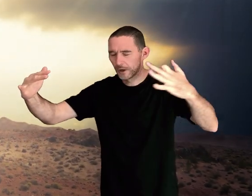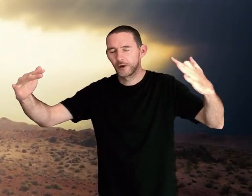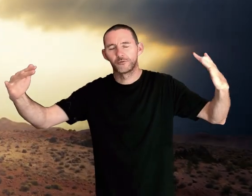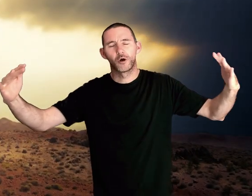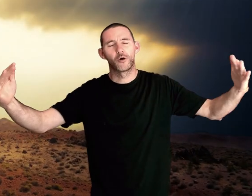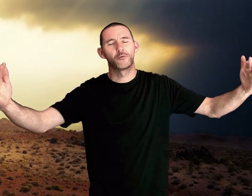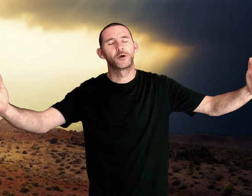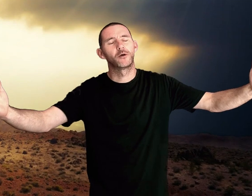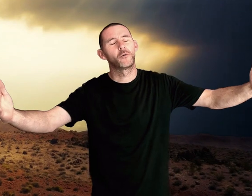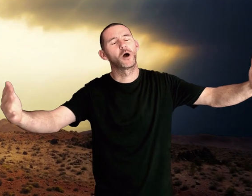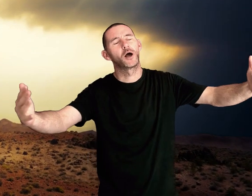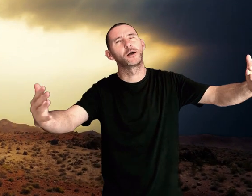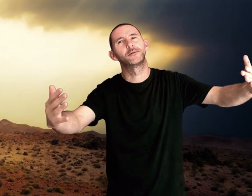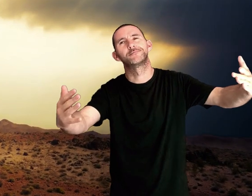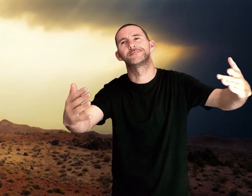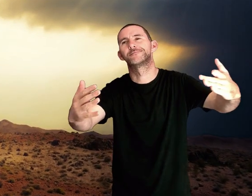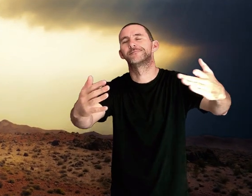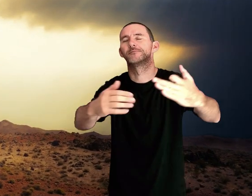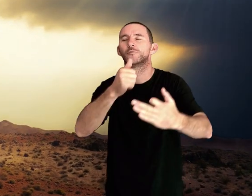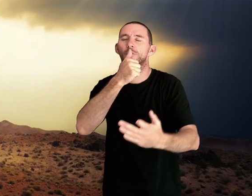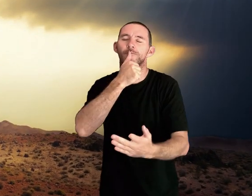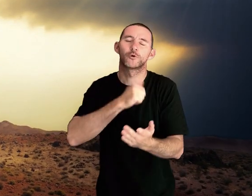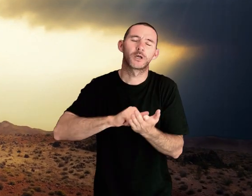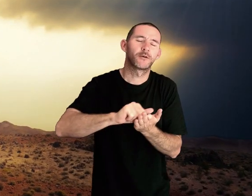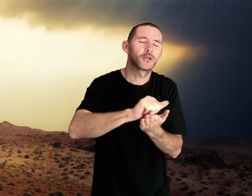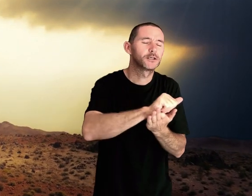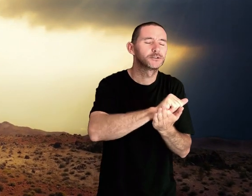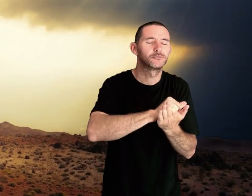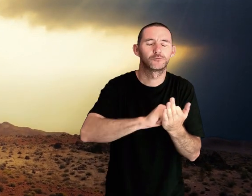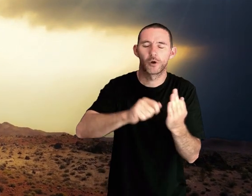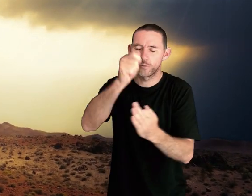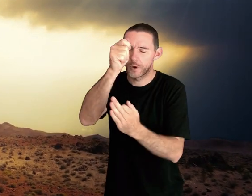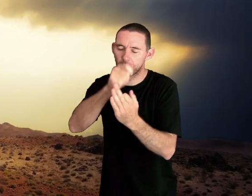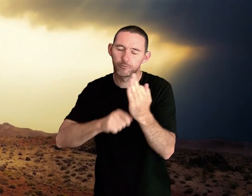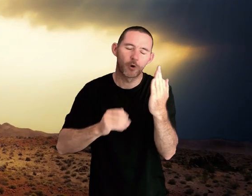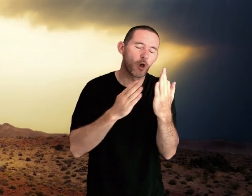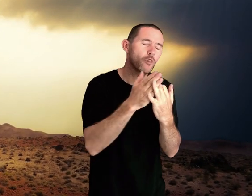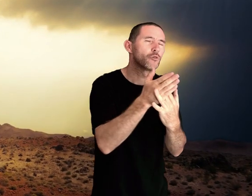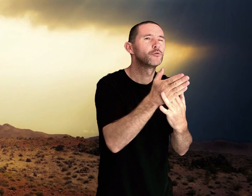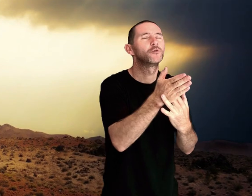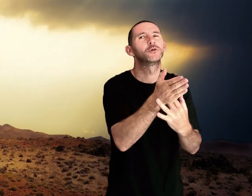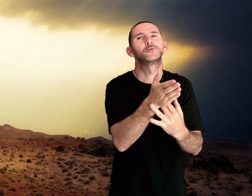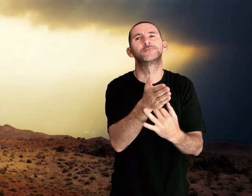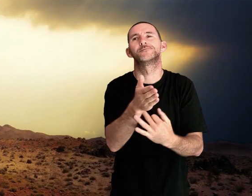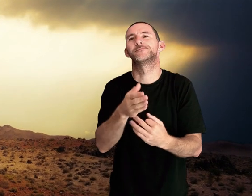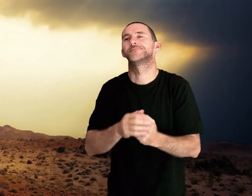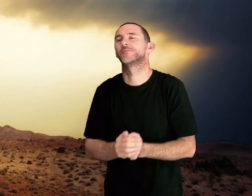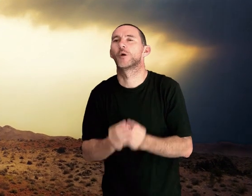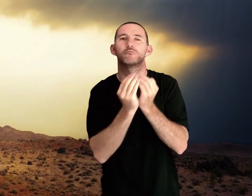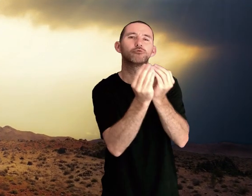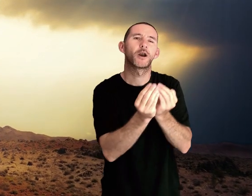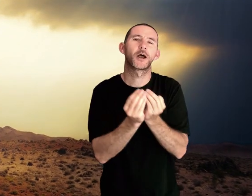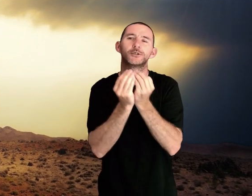arms are open wide. Forgiveness was born with